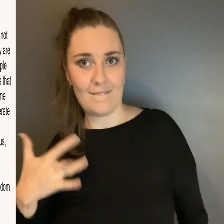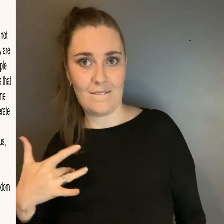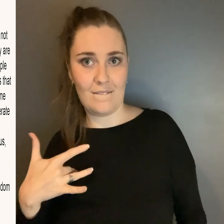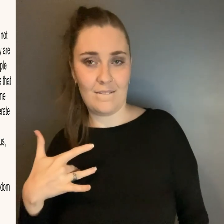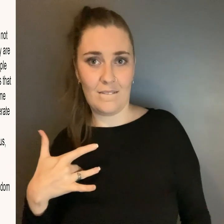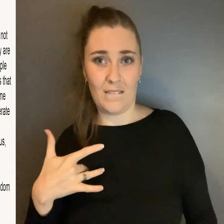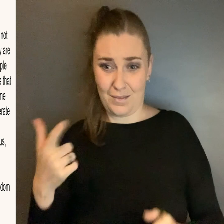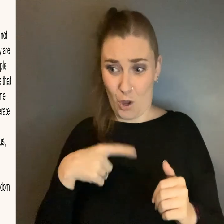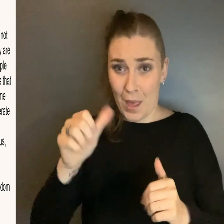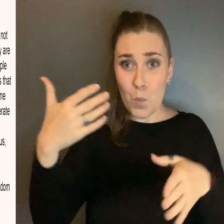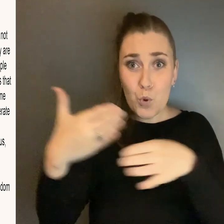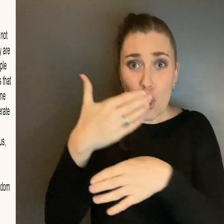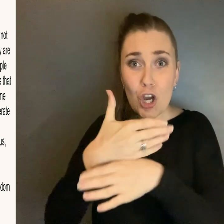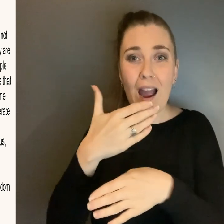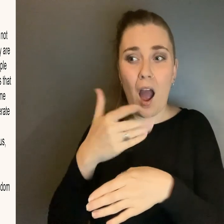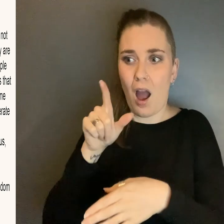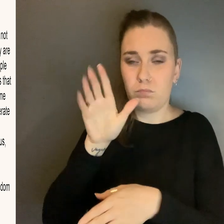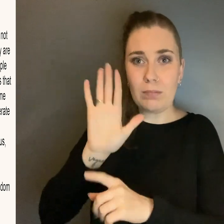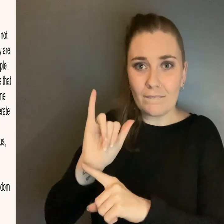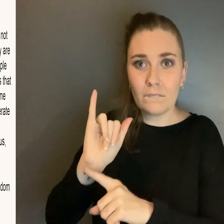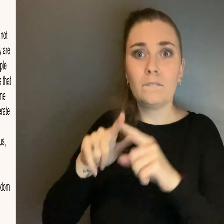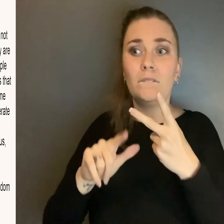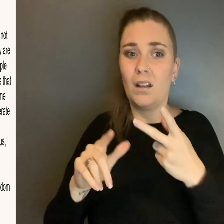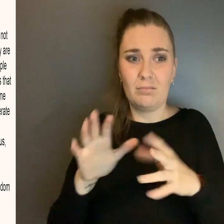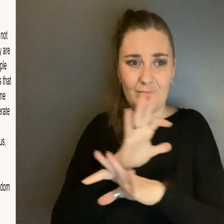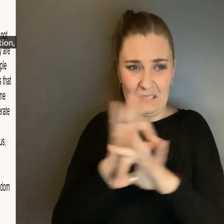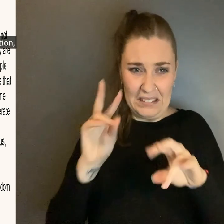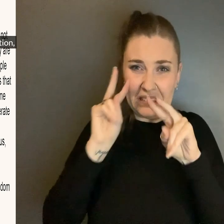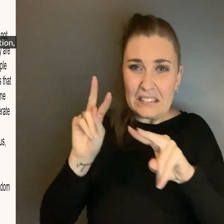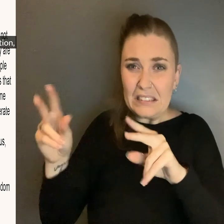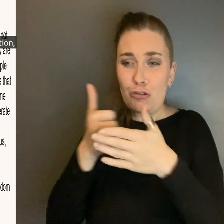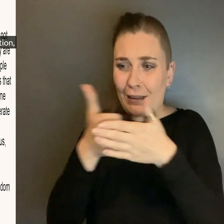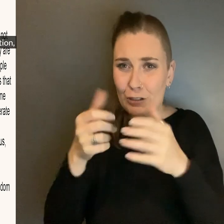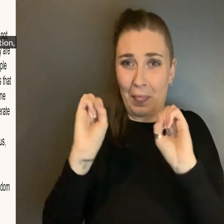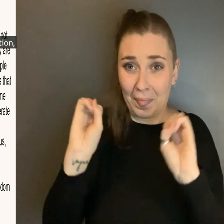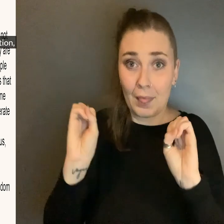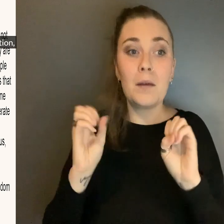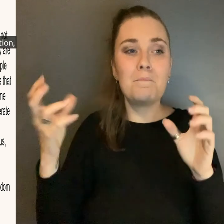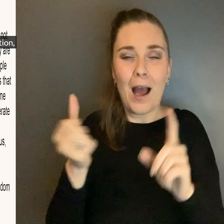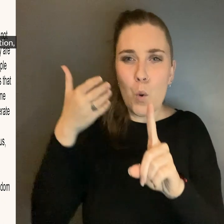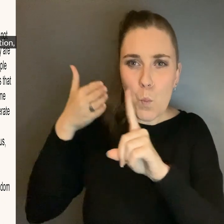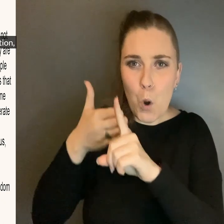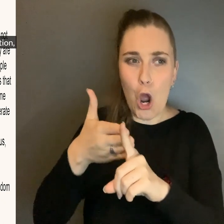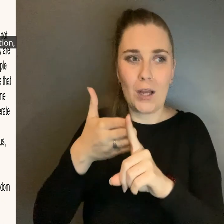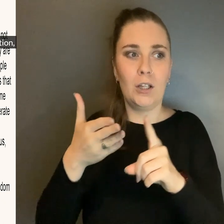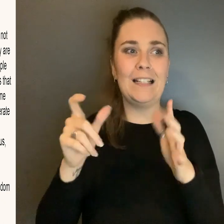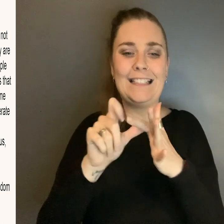their workers and operate with inadequate oversight and regulation And we must work towards decarceration and